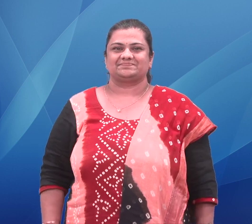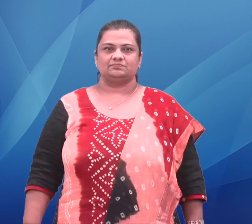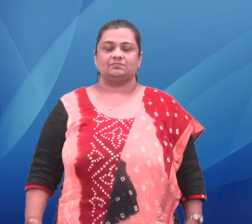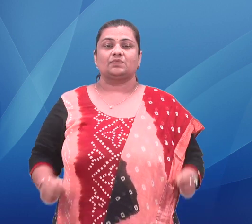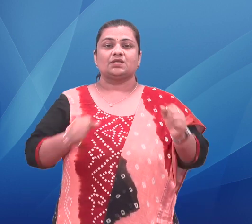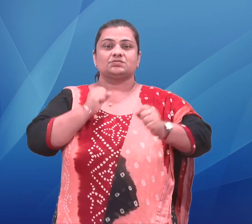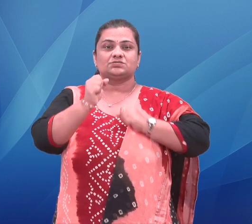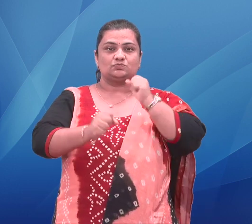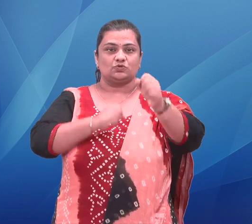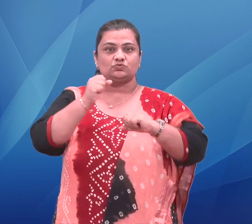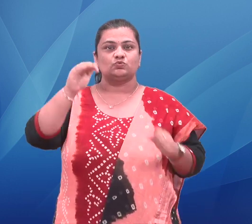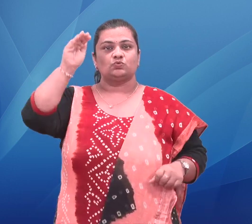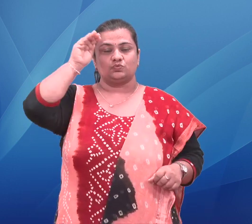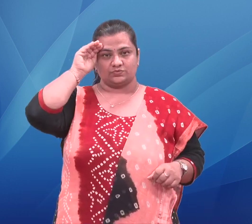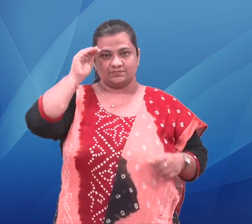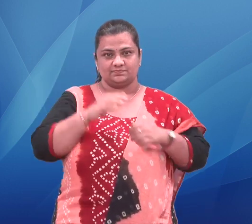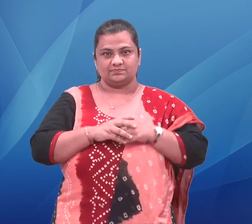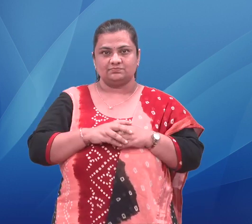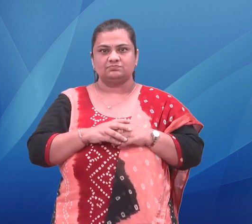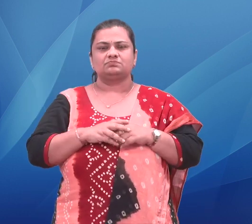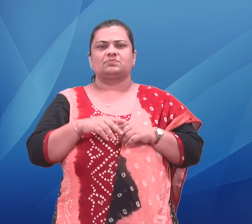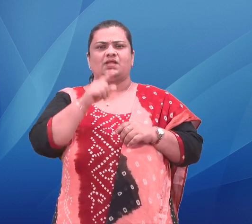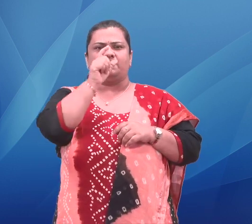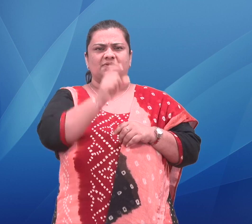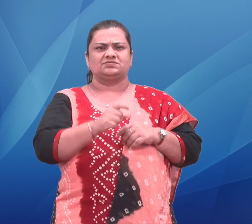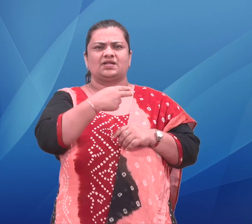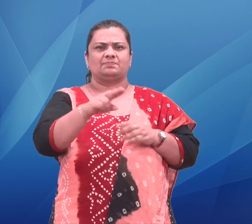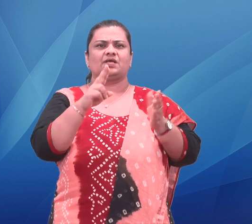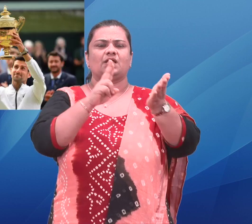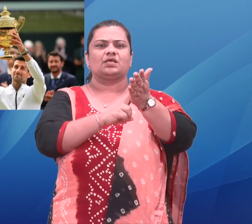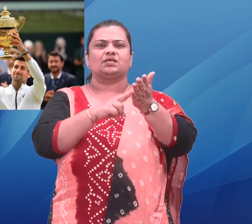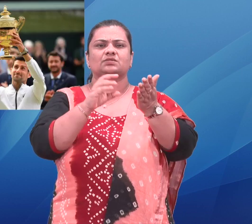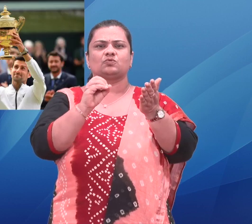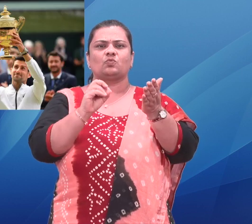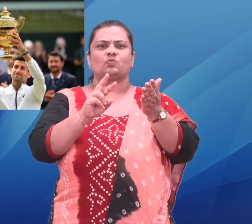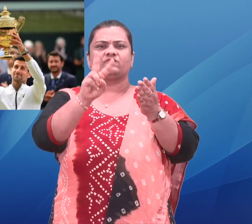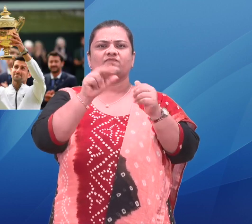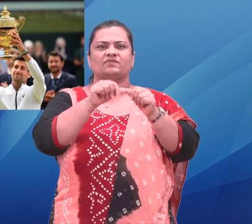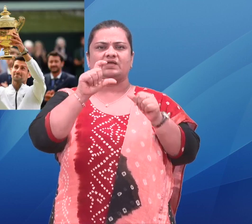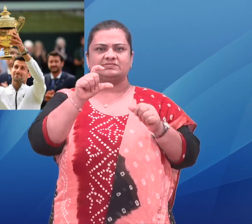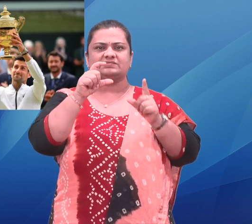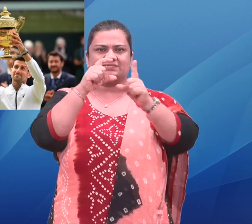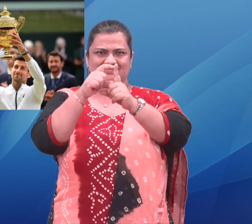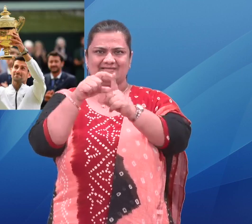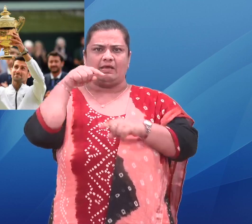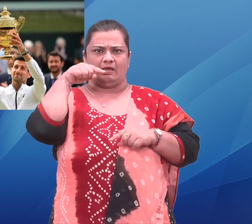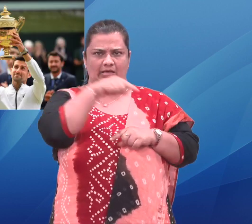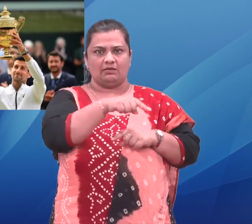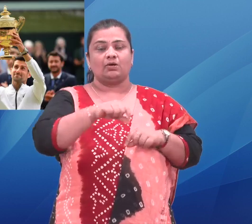Sports News Novak Djokovic wins 7th Wimbledon title and 21st Grand Slam. He is